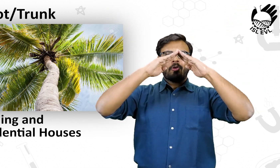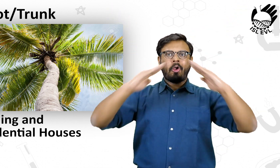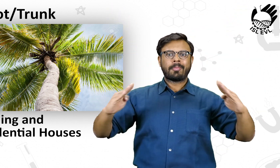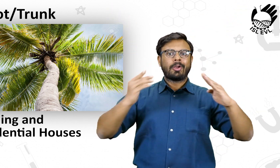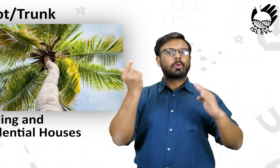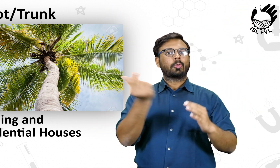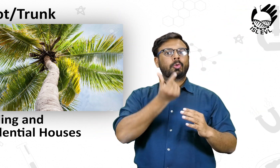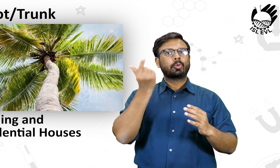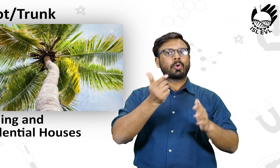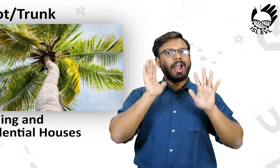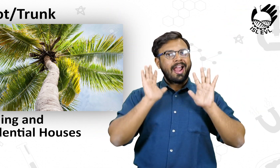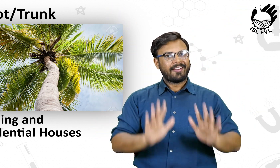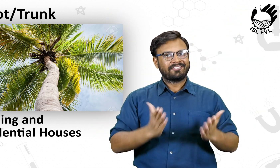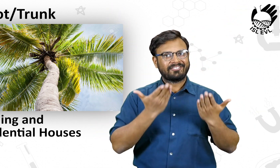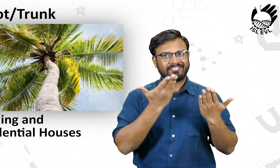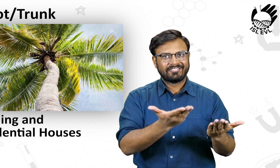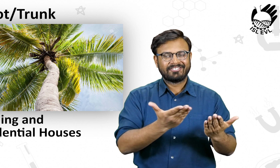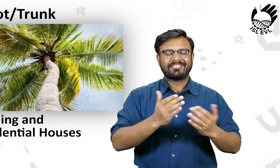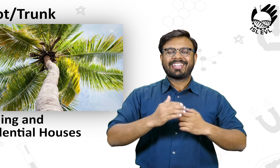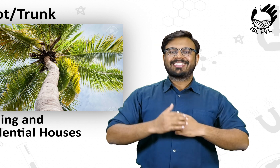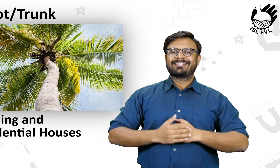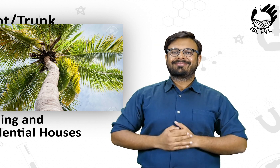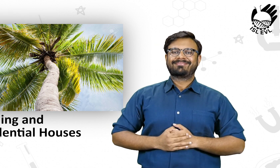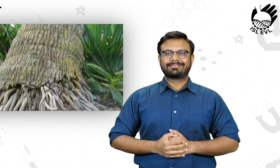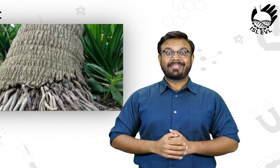The eighth part is the Root.